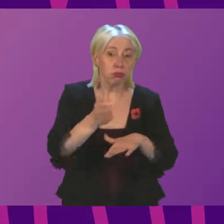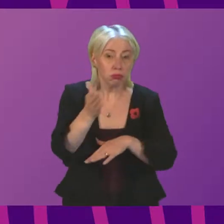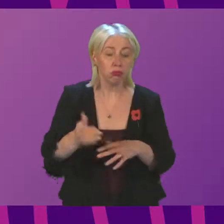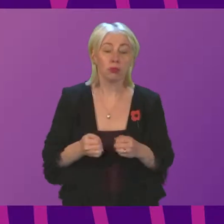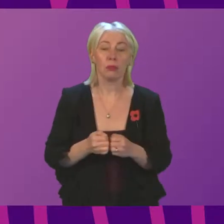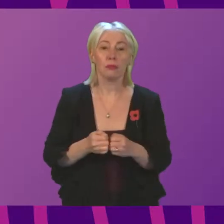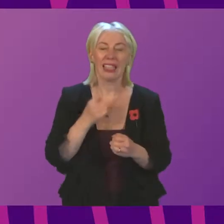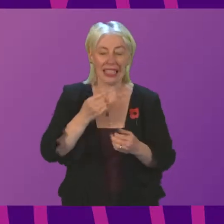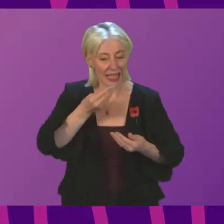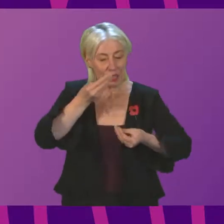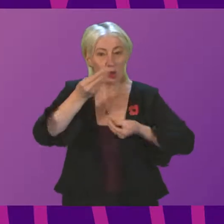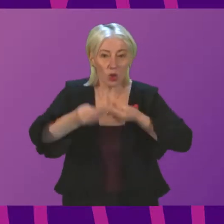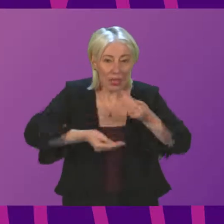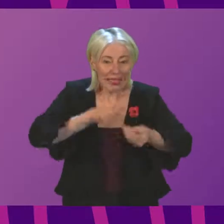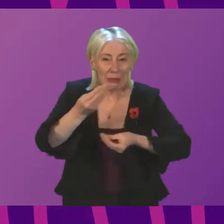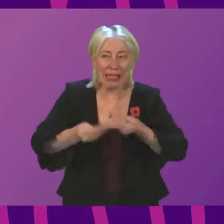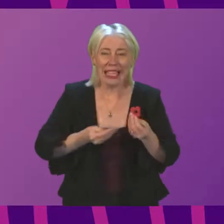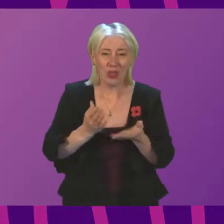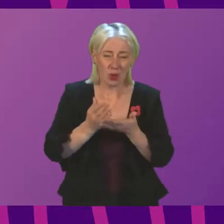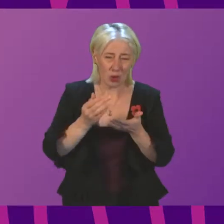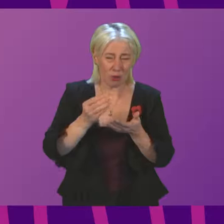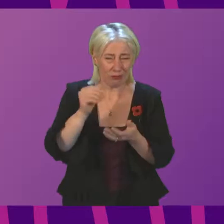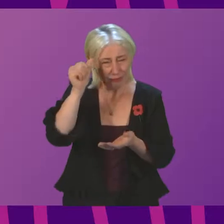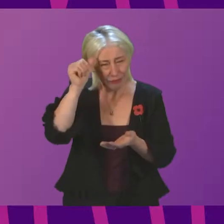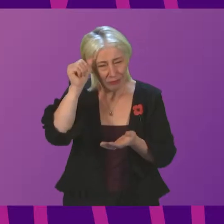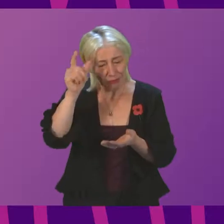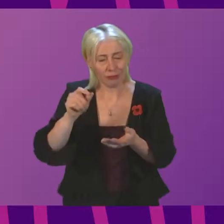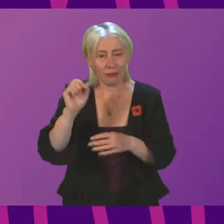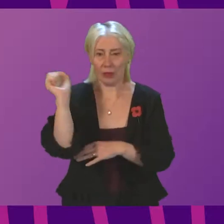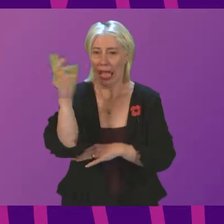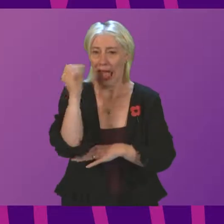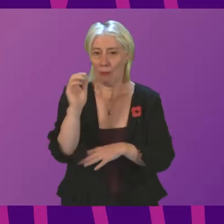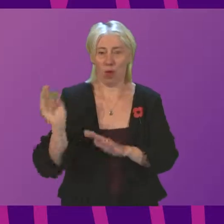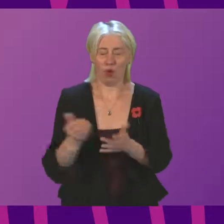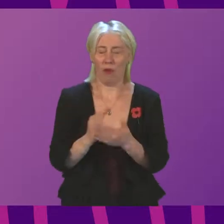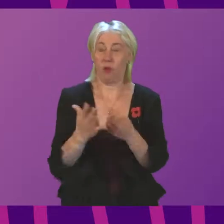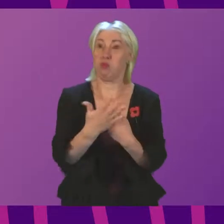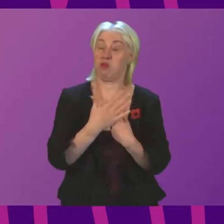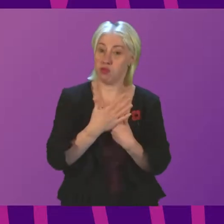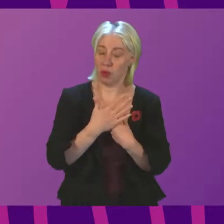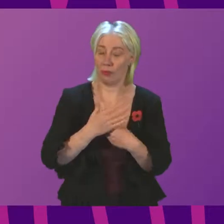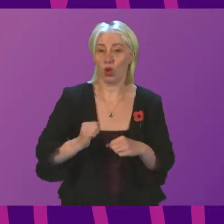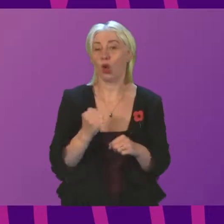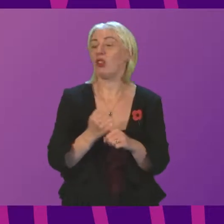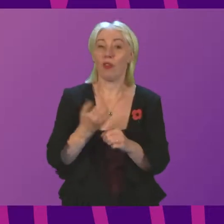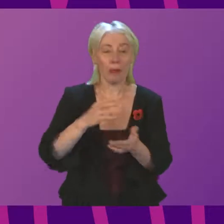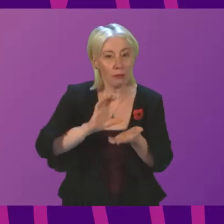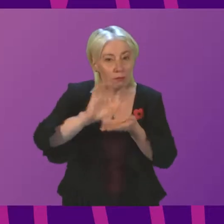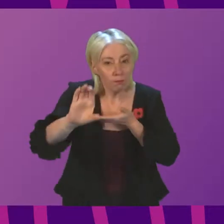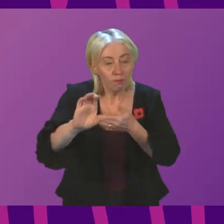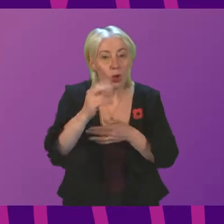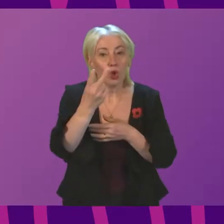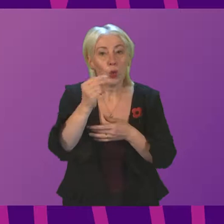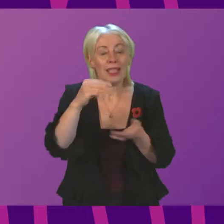to explain and quantify the pressures that the Scottish Ambulance Service is under. The Government has provided an increased investment of £20